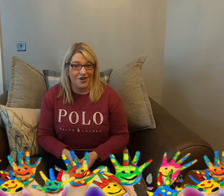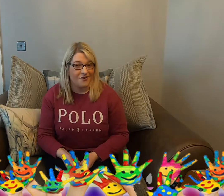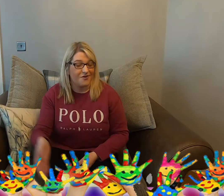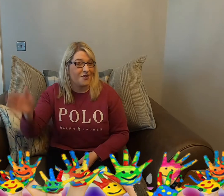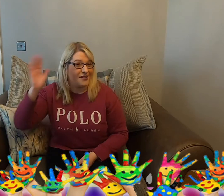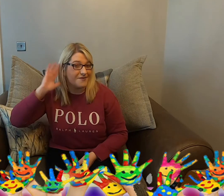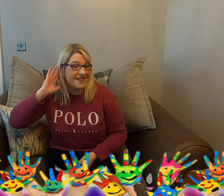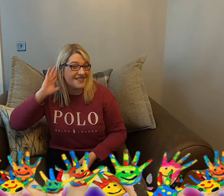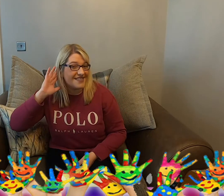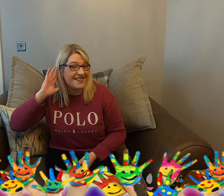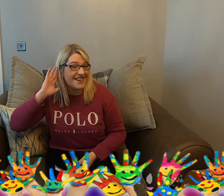got for Christmas.